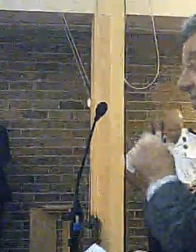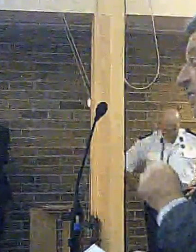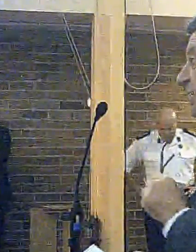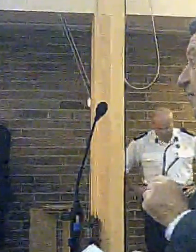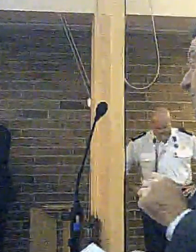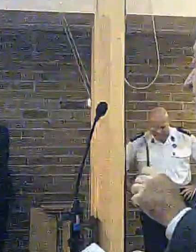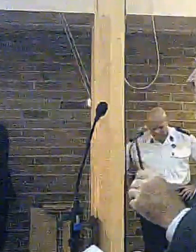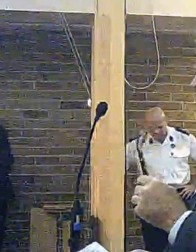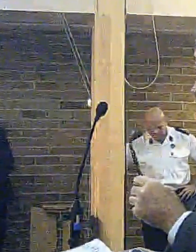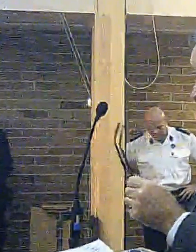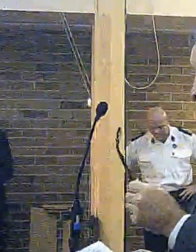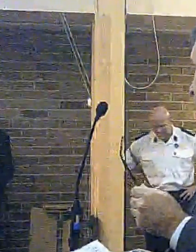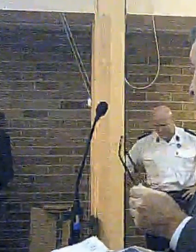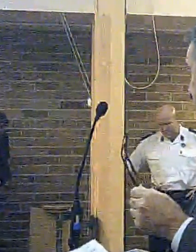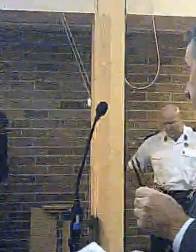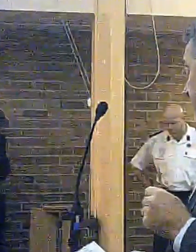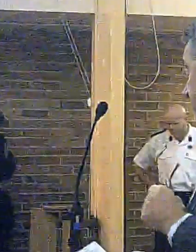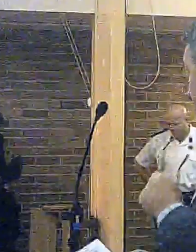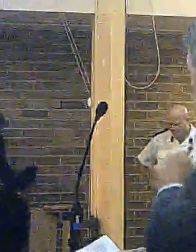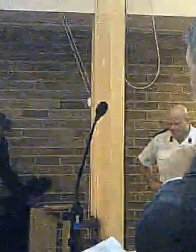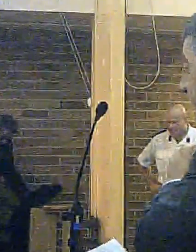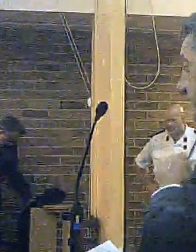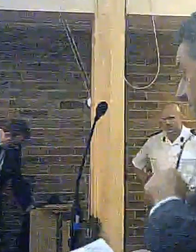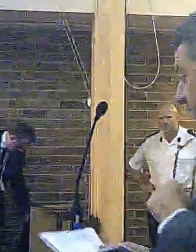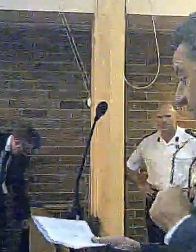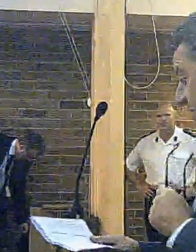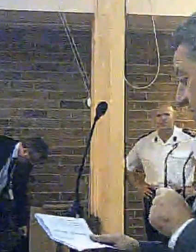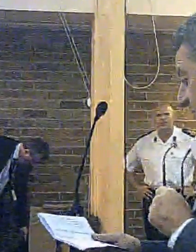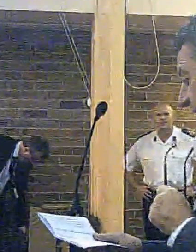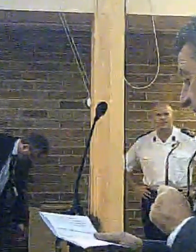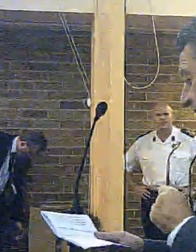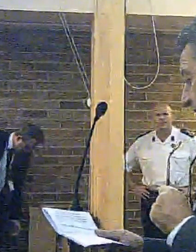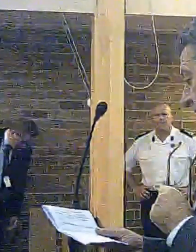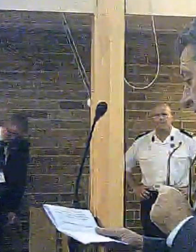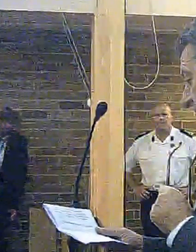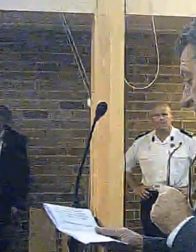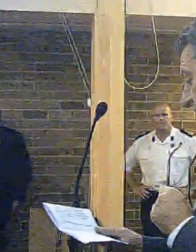full of people who are also listening and seeing the same as you.